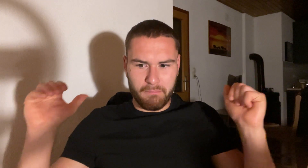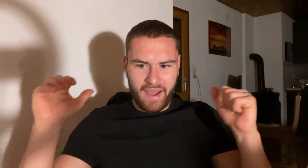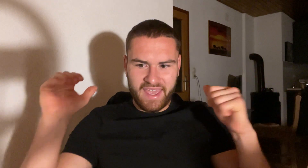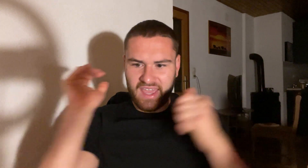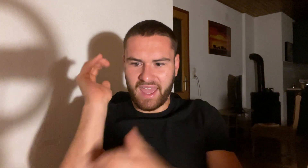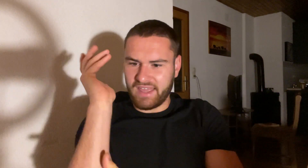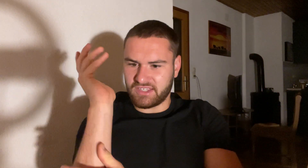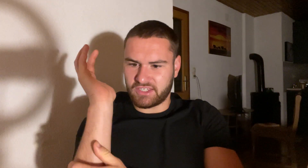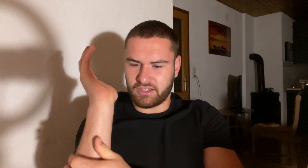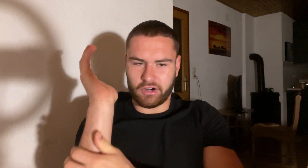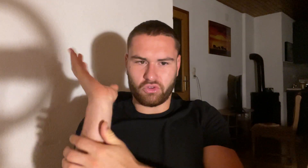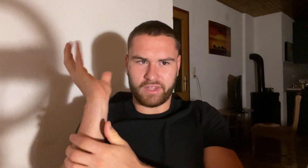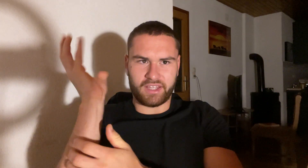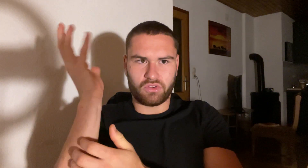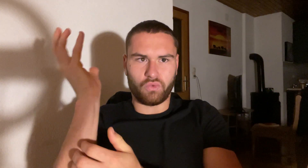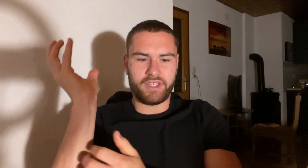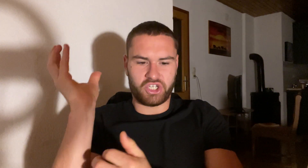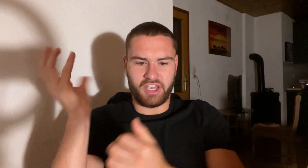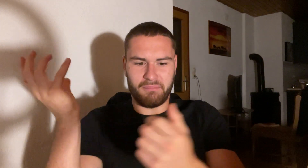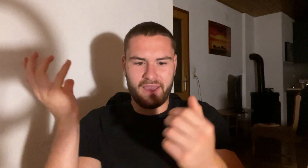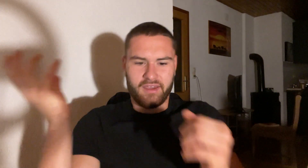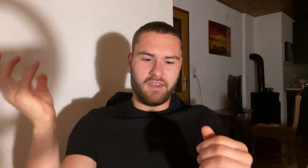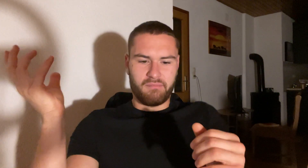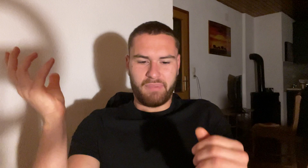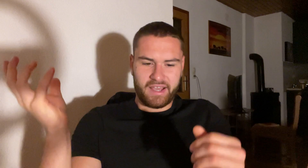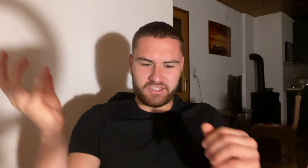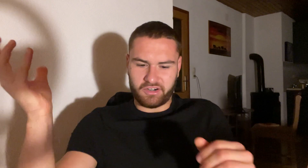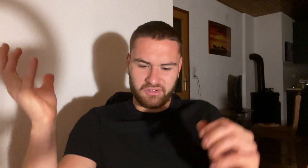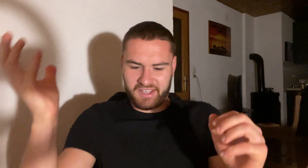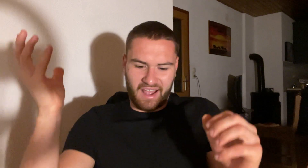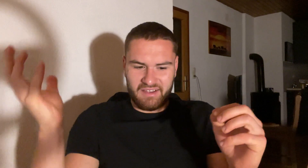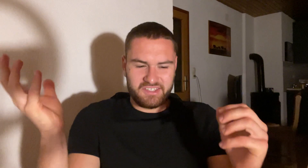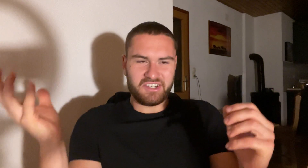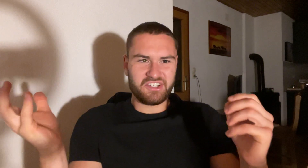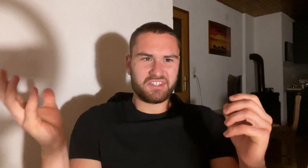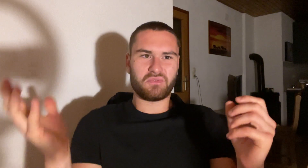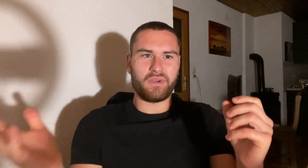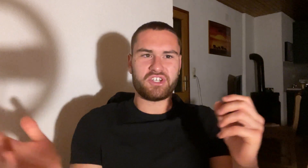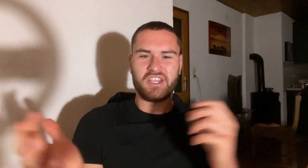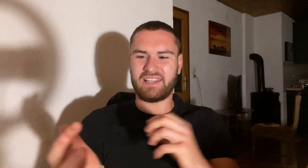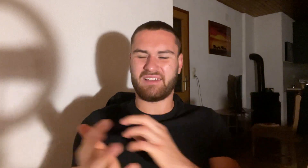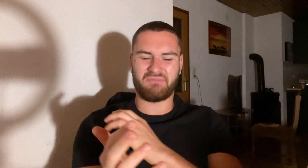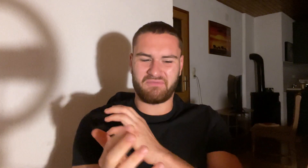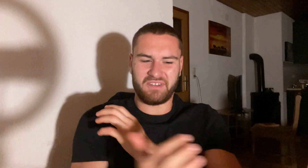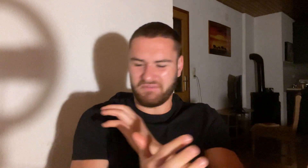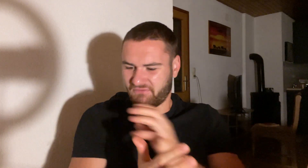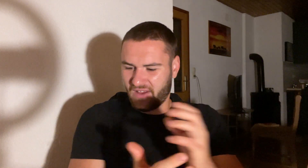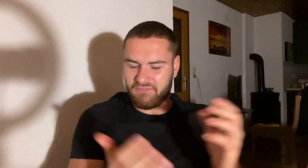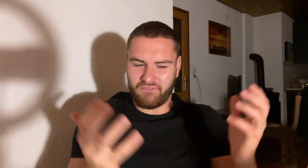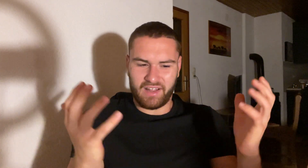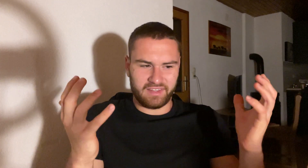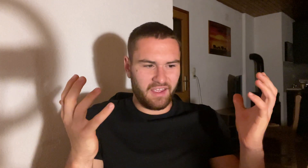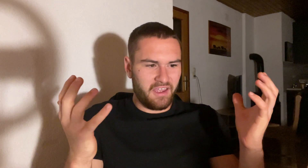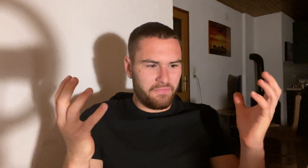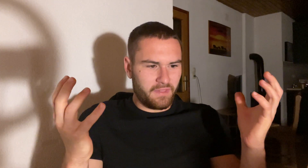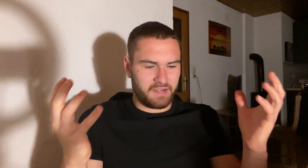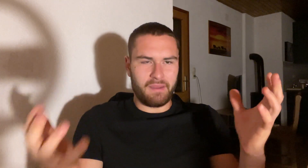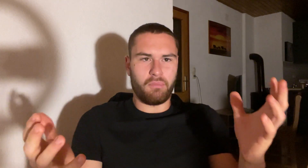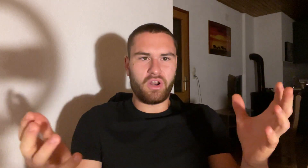my hands started like twitching. My back started, like I started just twitching. Like I felt like my body